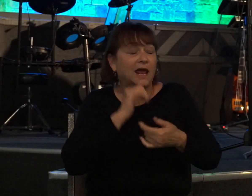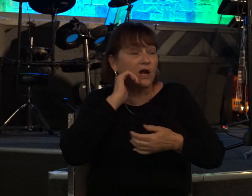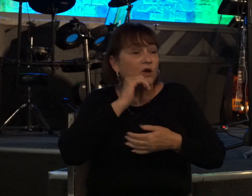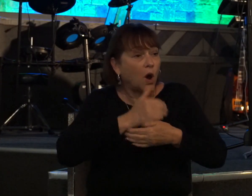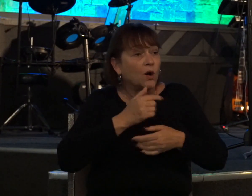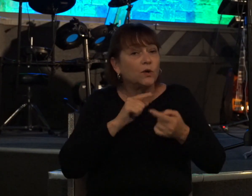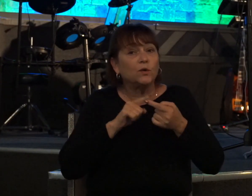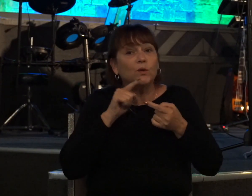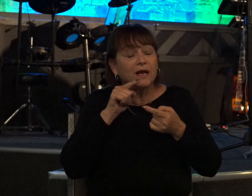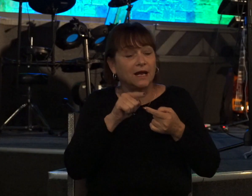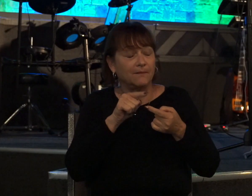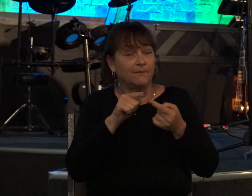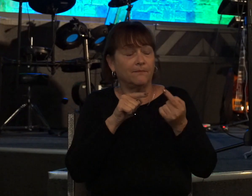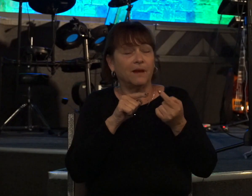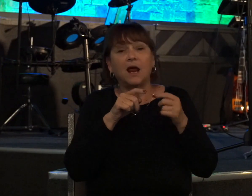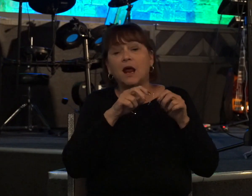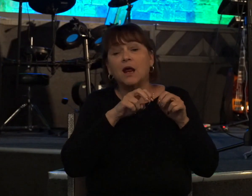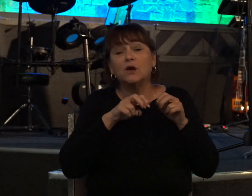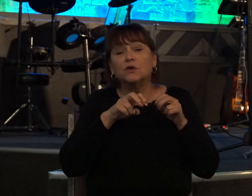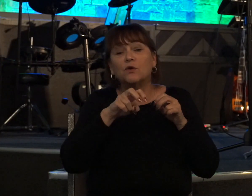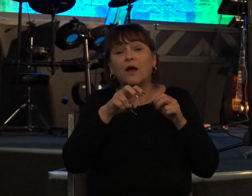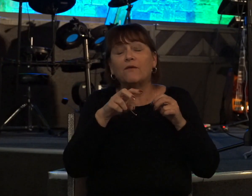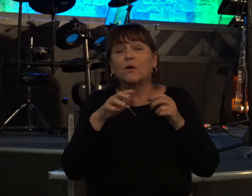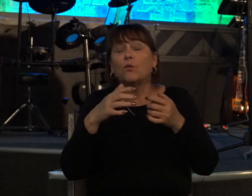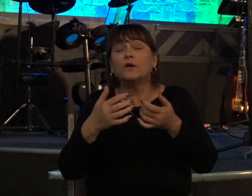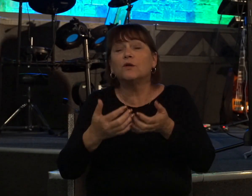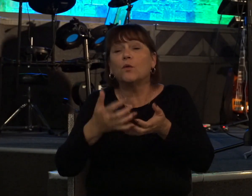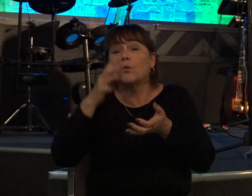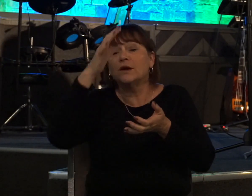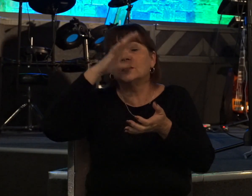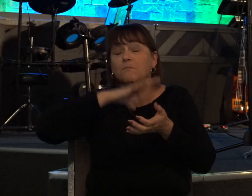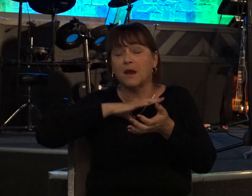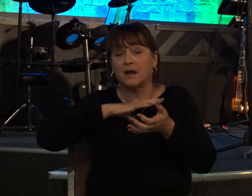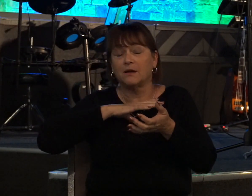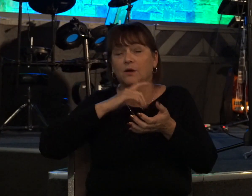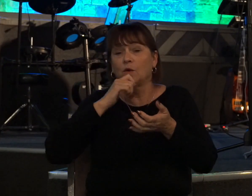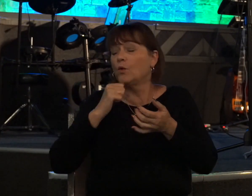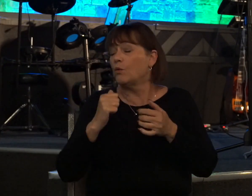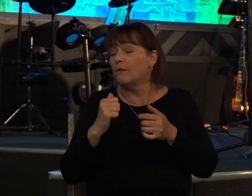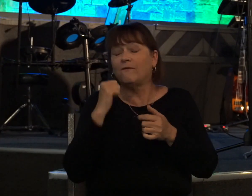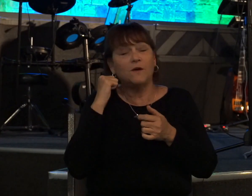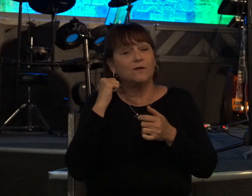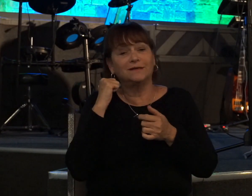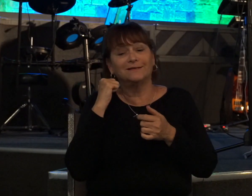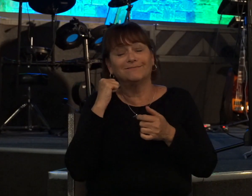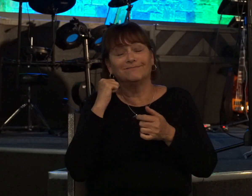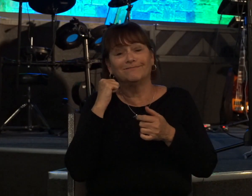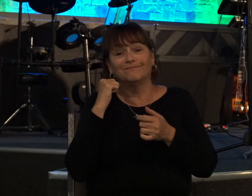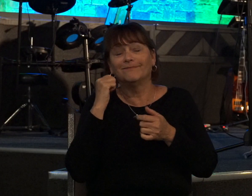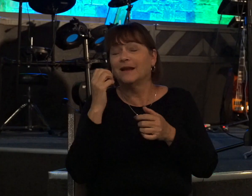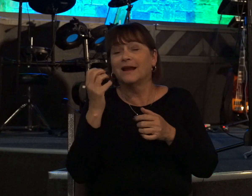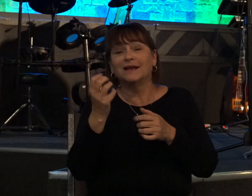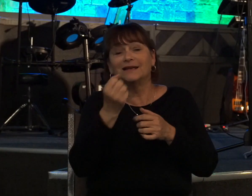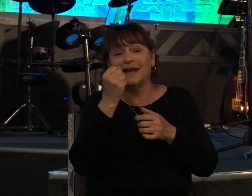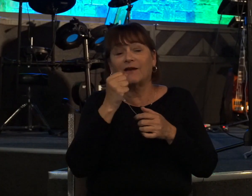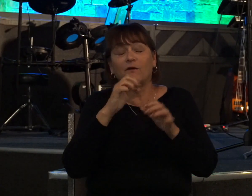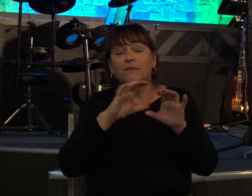and a traveler came to the rich man who refused to take from his own flock and from his own herd to